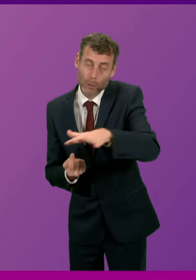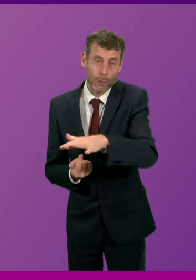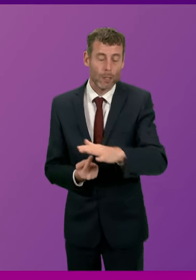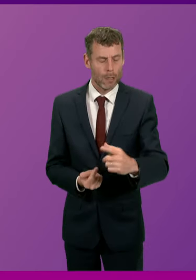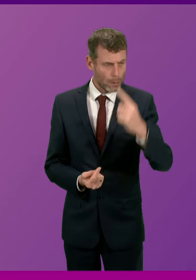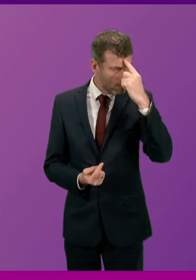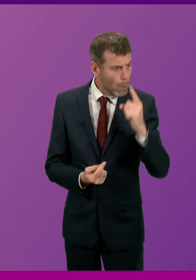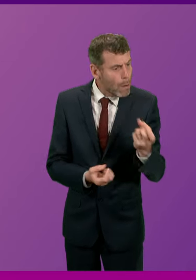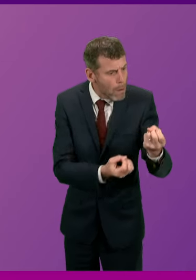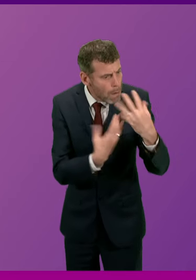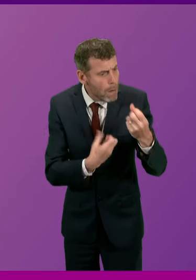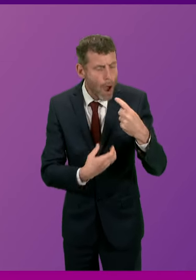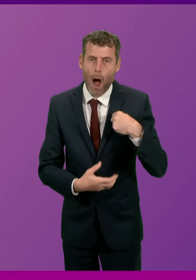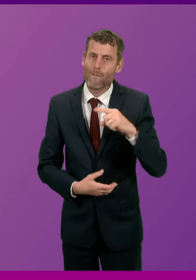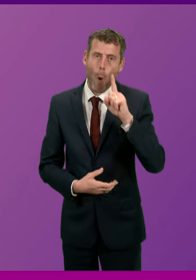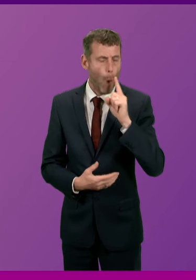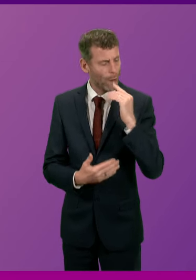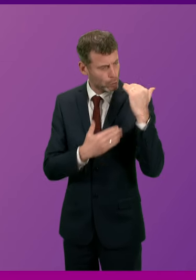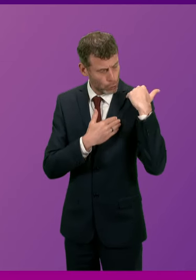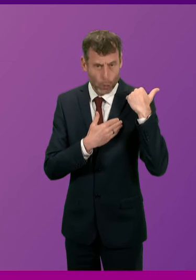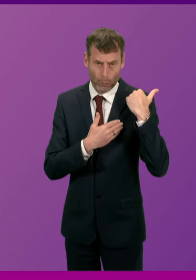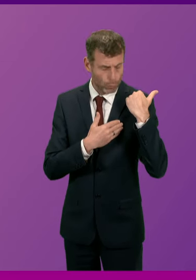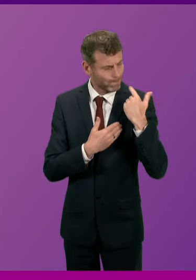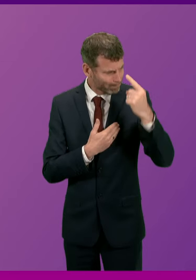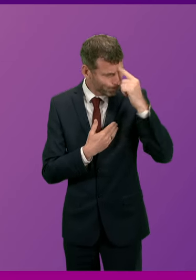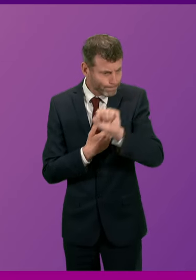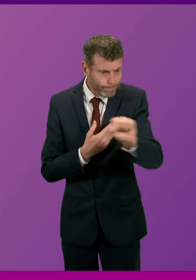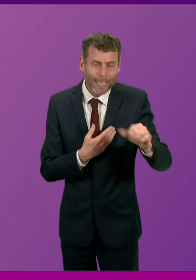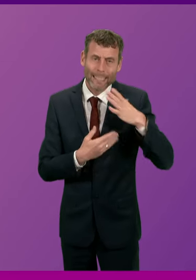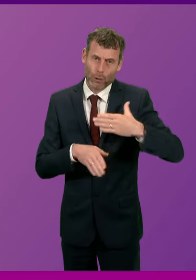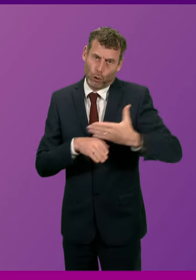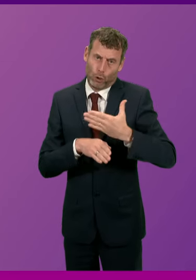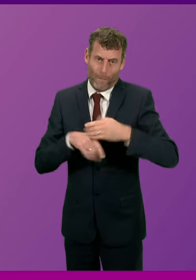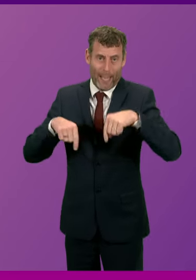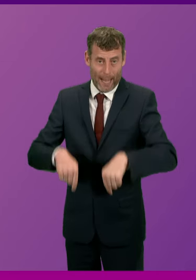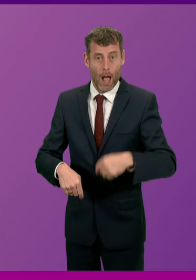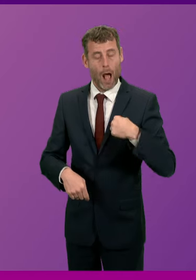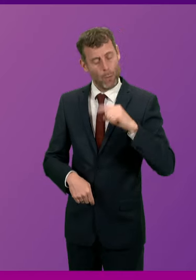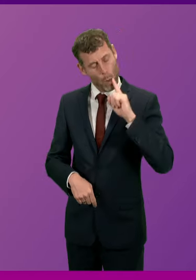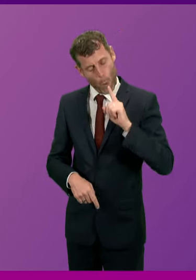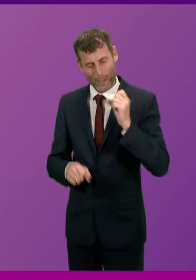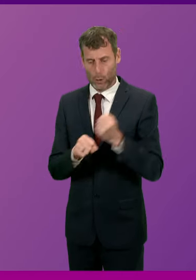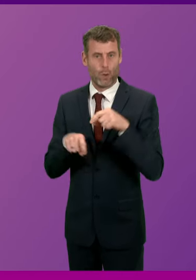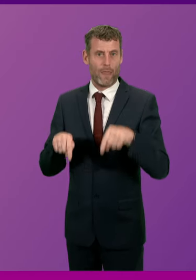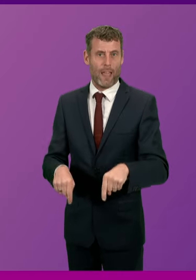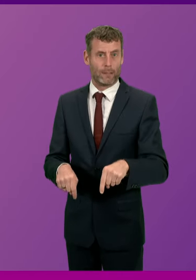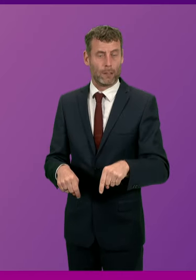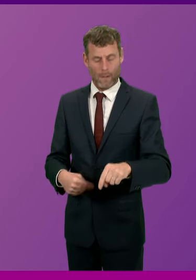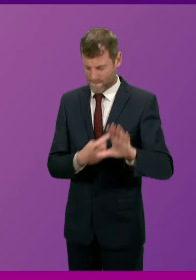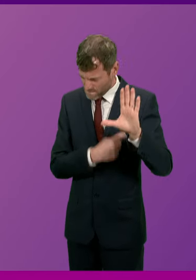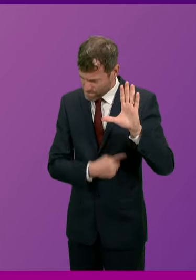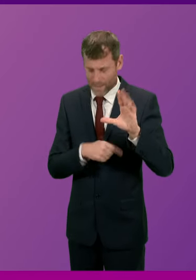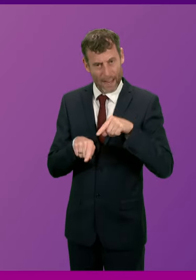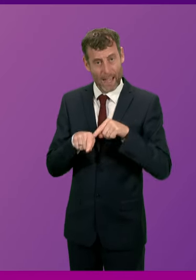as faithfully as I have always done and I will extend that to faithfully serving the country of which I have the privilege to be First Minister.